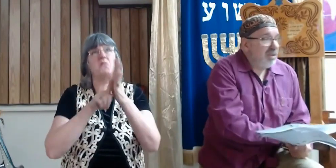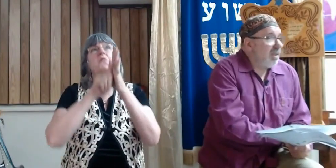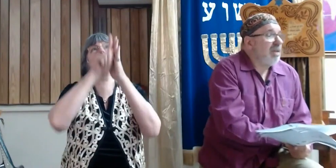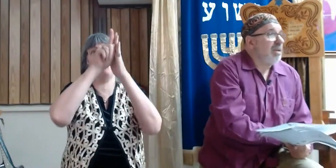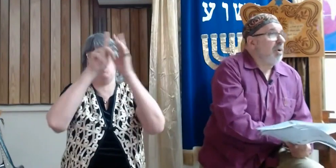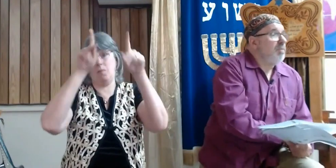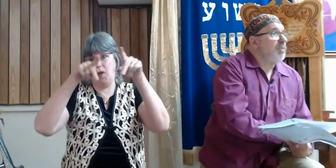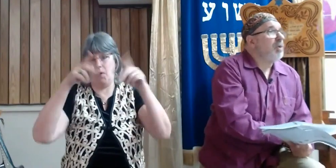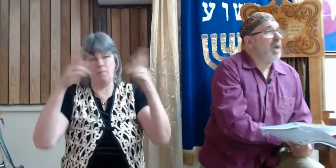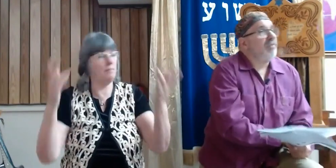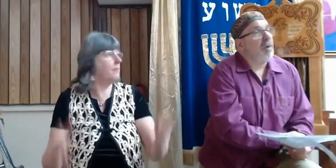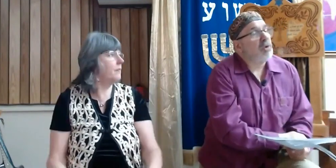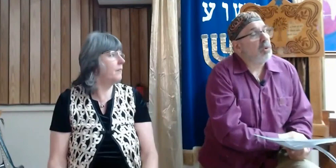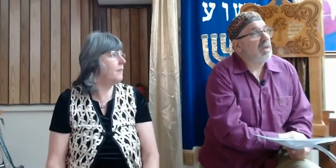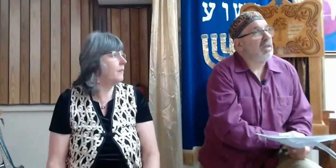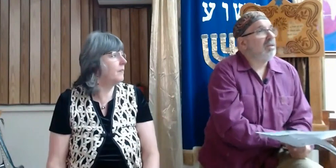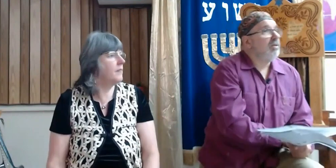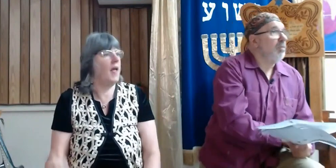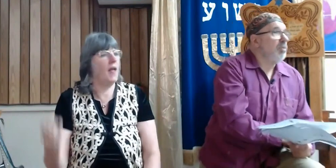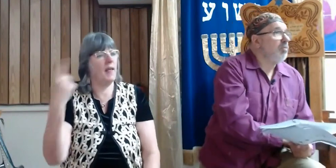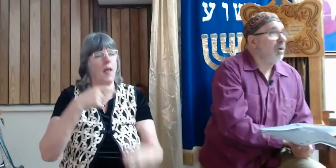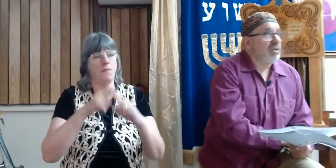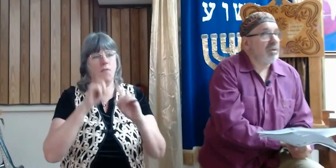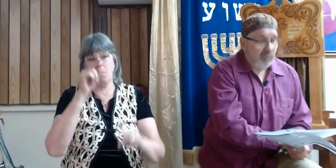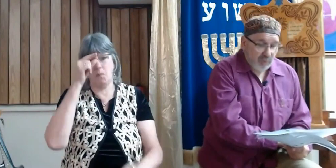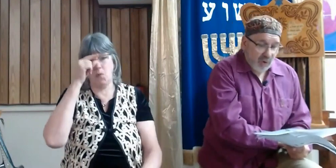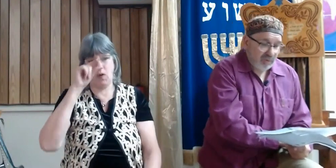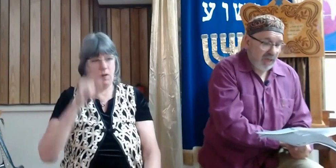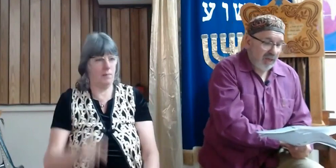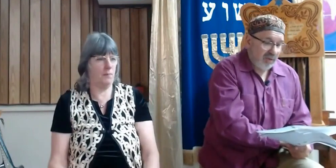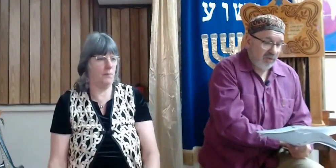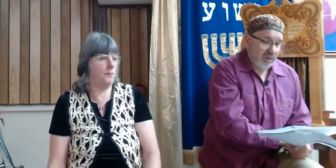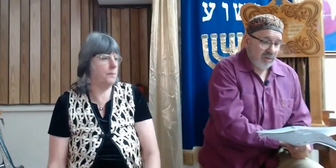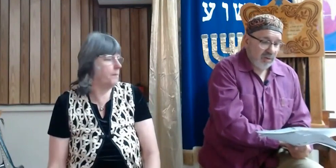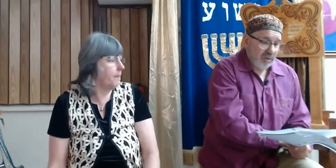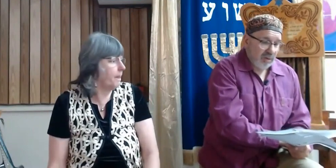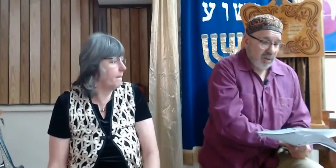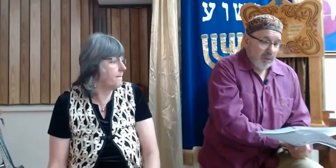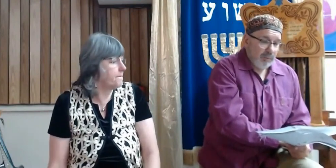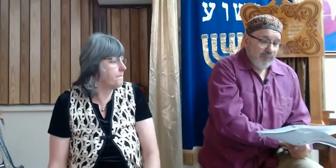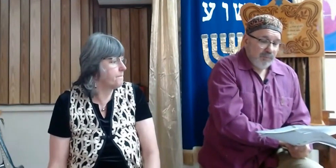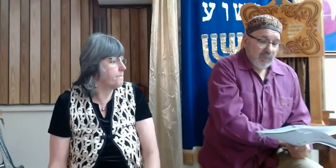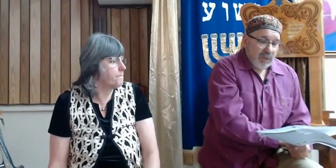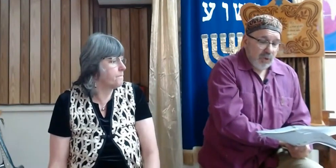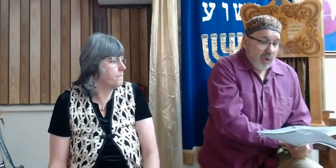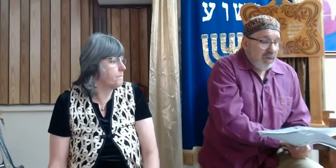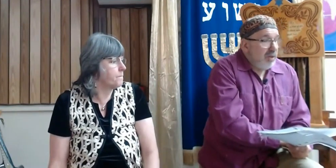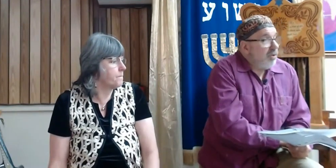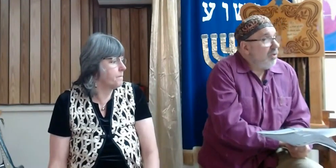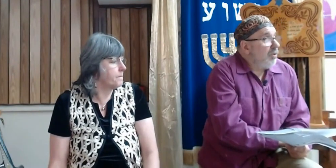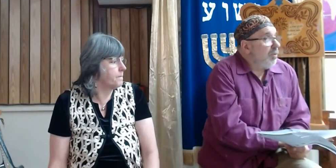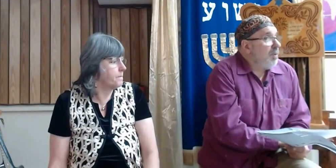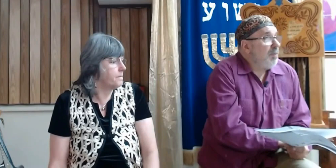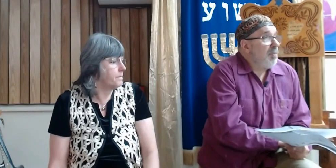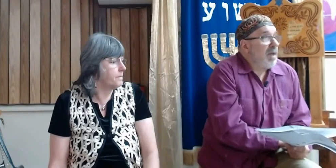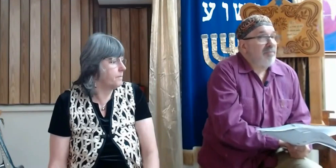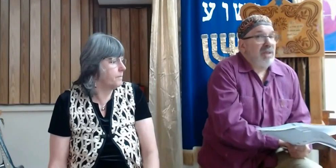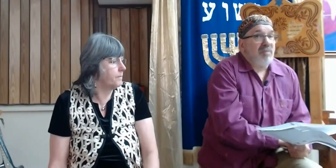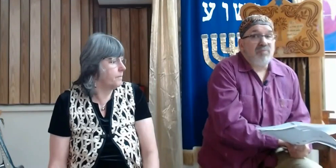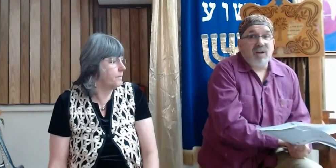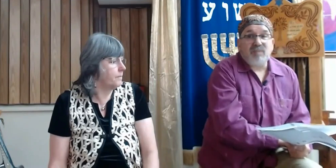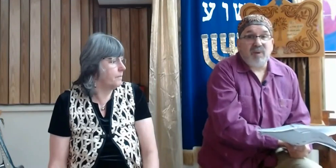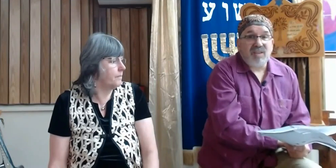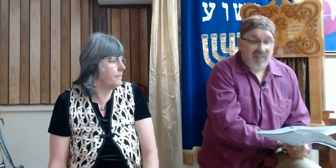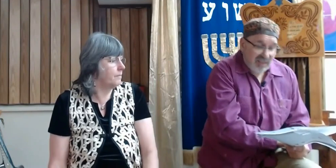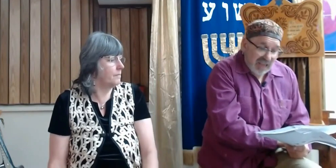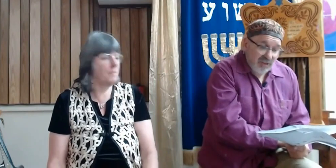it says there were people who came from Crete, from the Bronze Age. So, the people might have